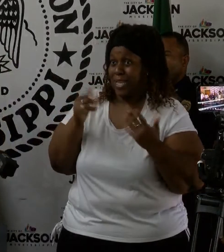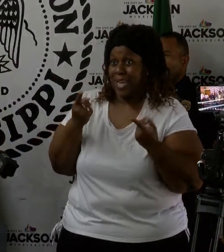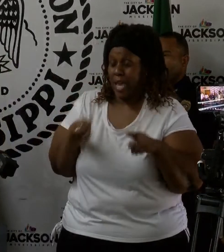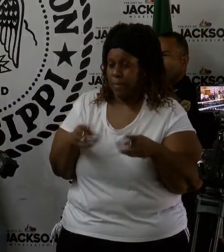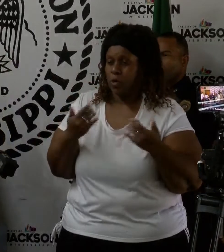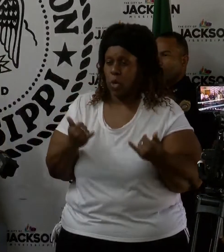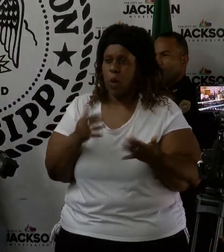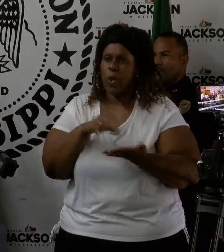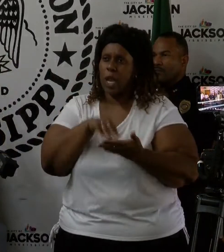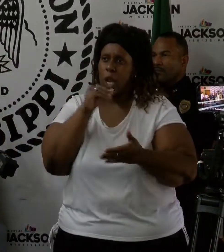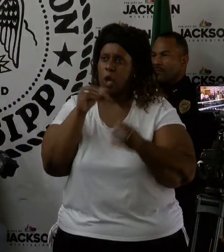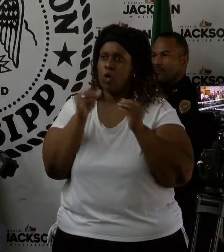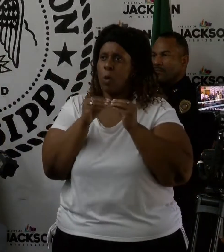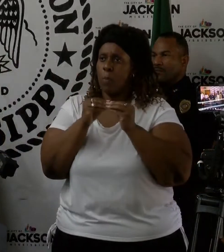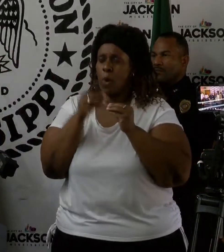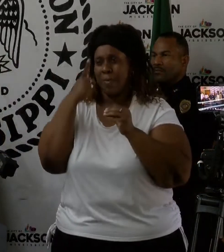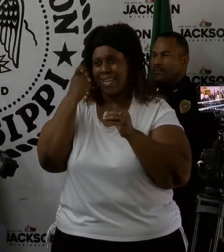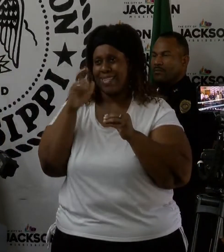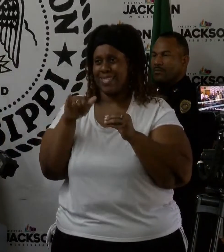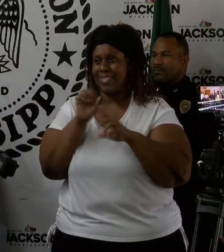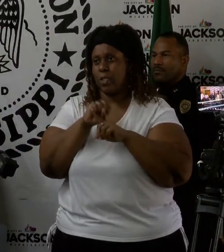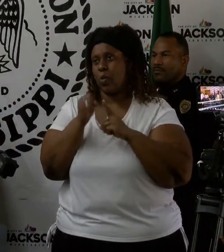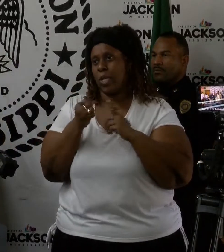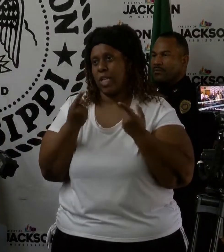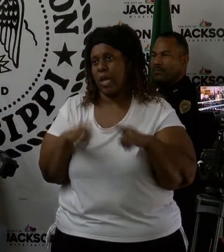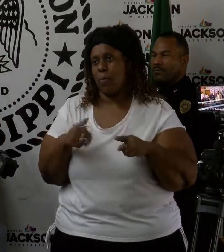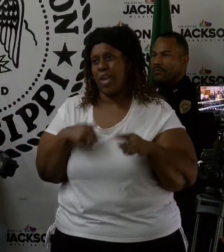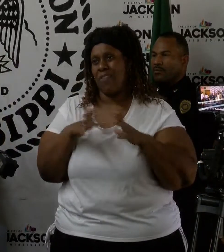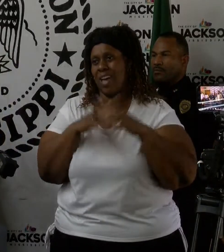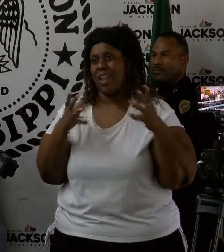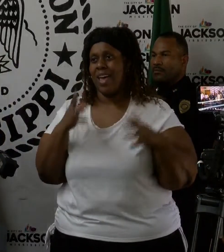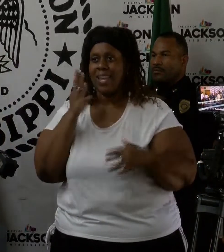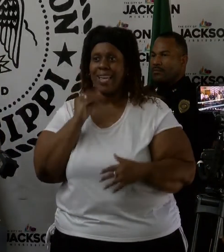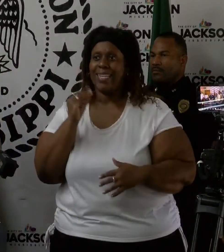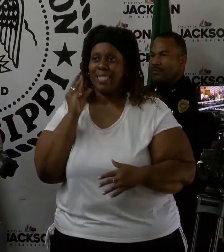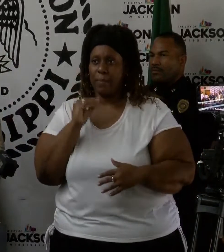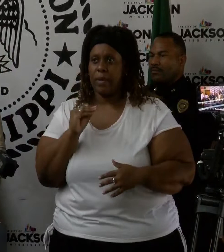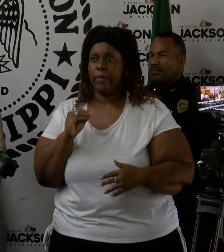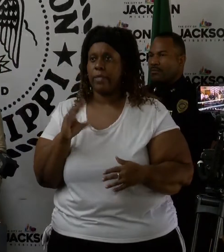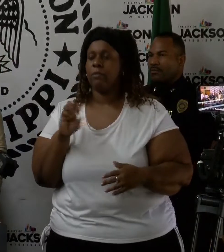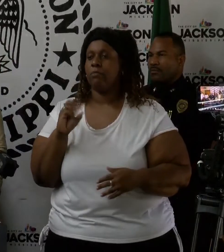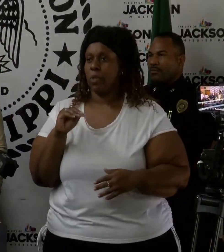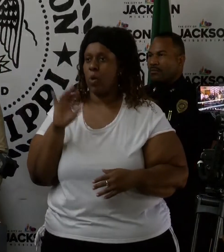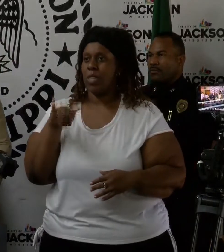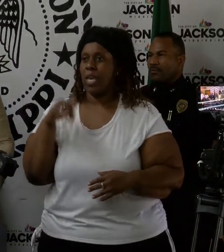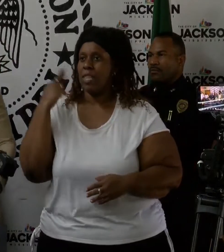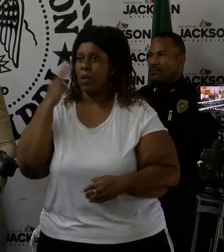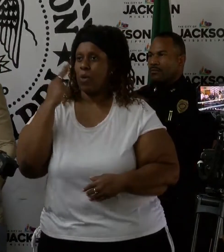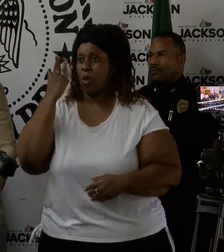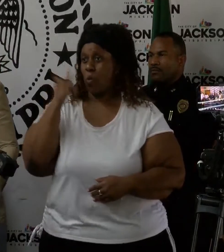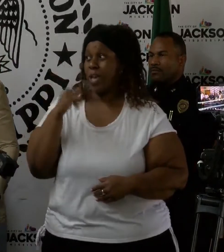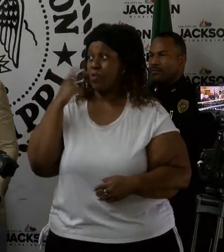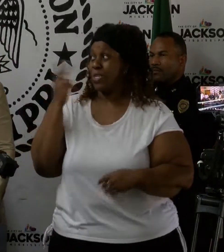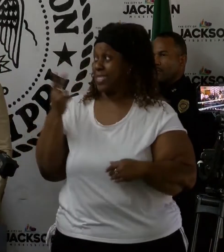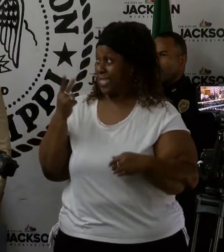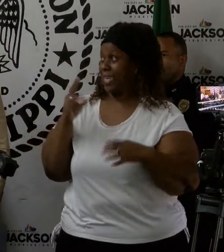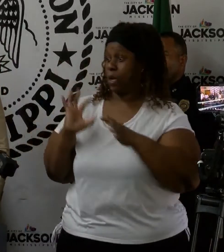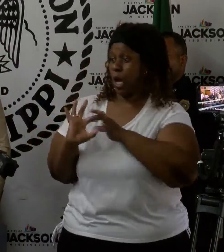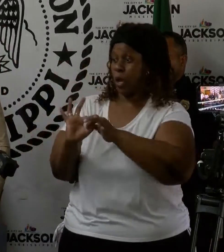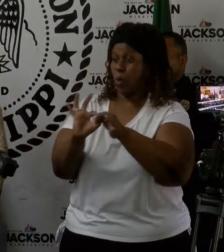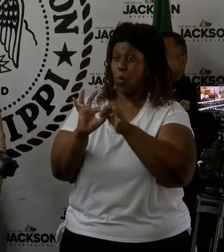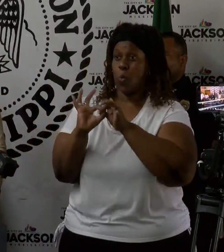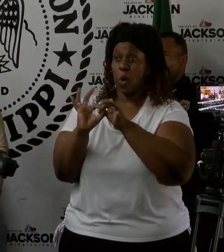we have unfortunately had a lot of experience in this area recently. And so that is why I think you're seeing such a coordinated,